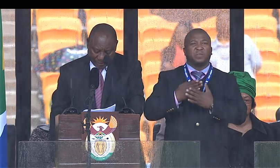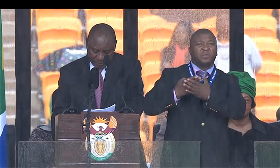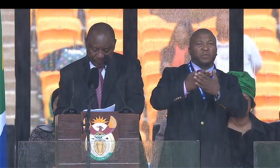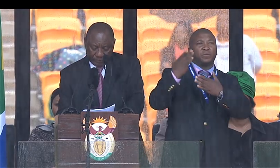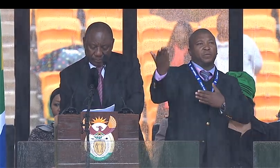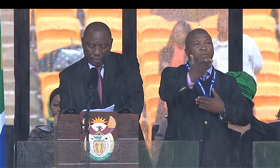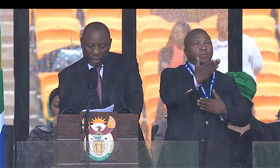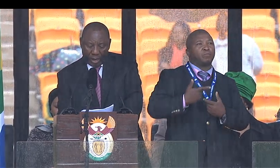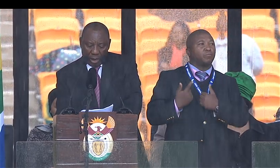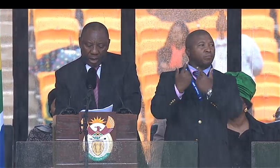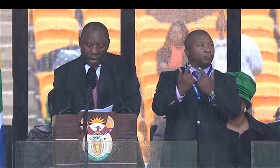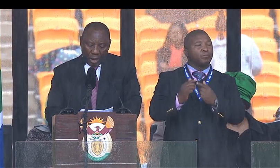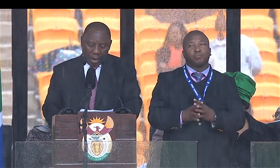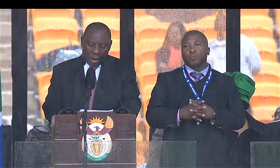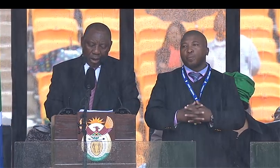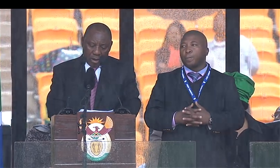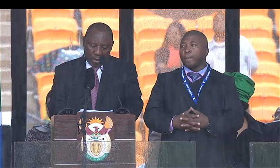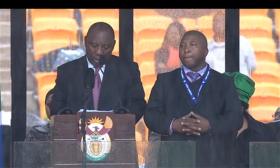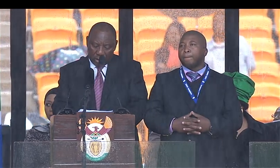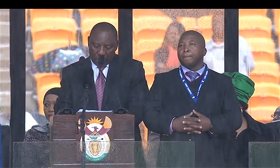Johannesburg. Thank you. Thank you. Thank